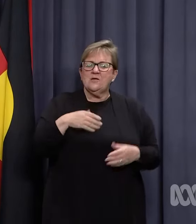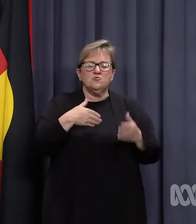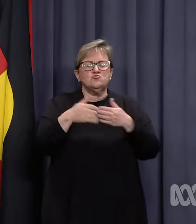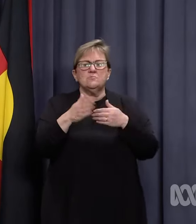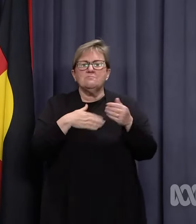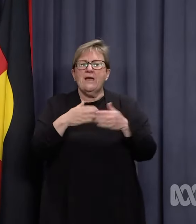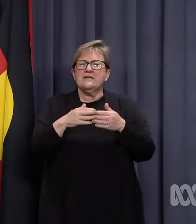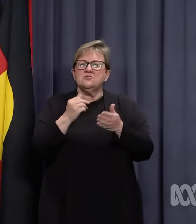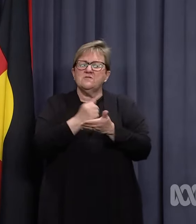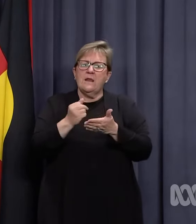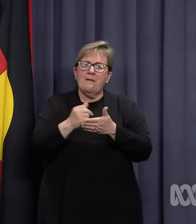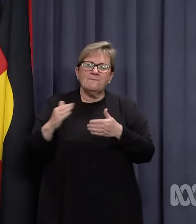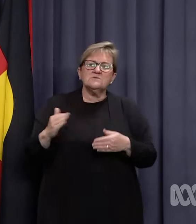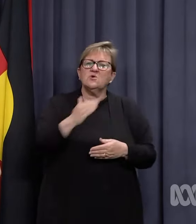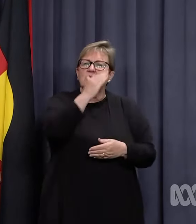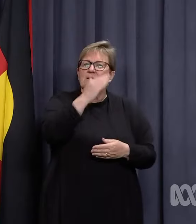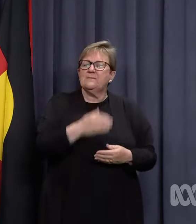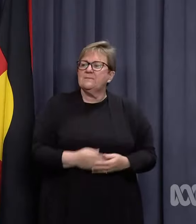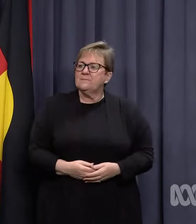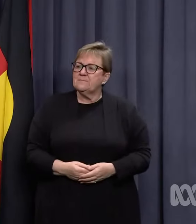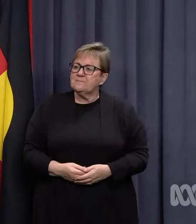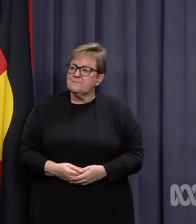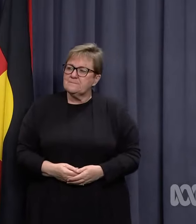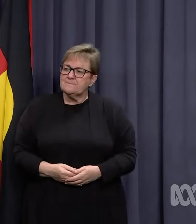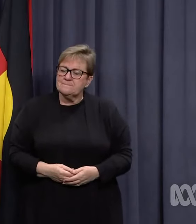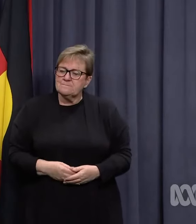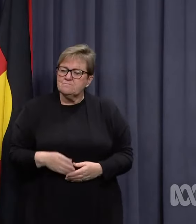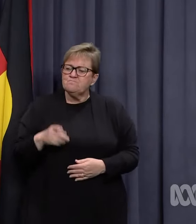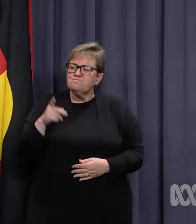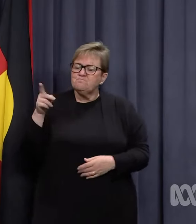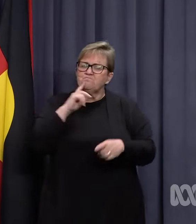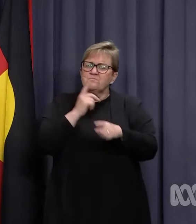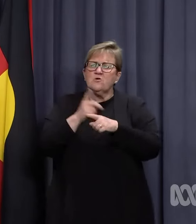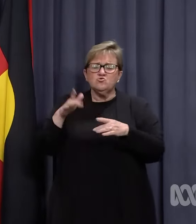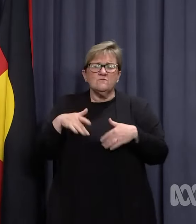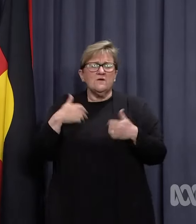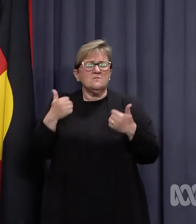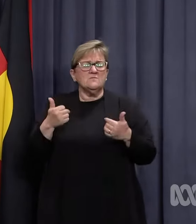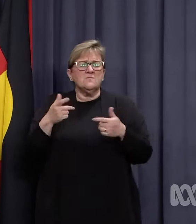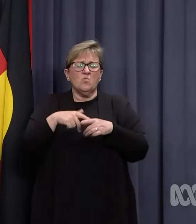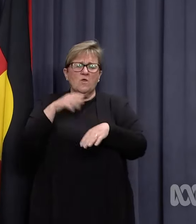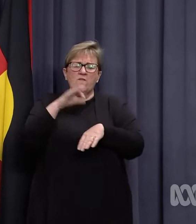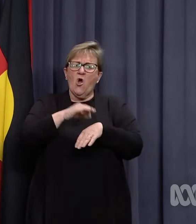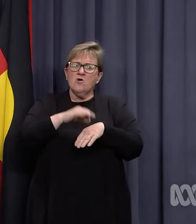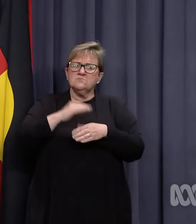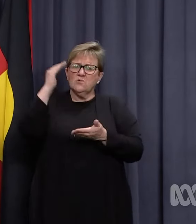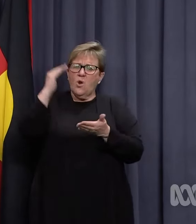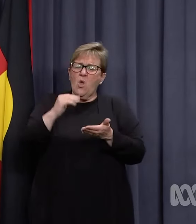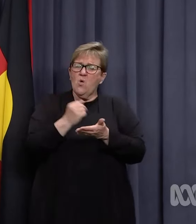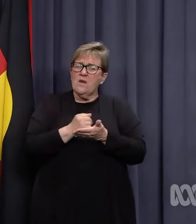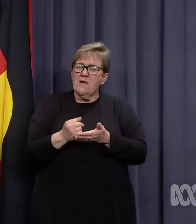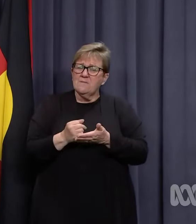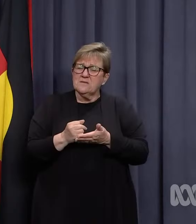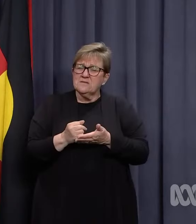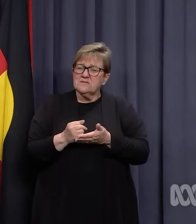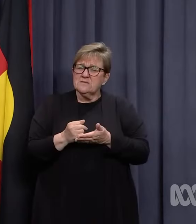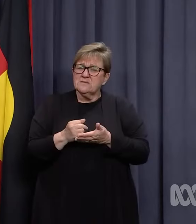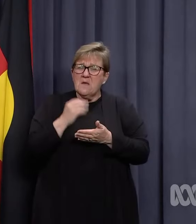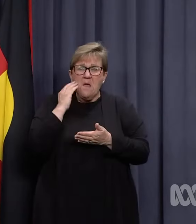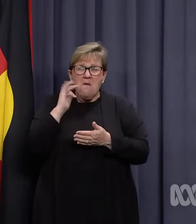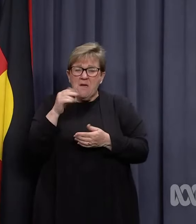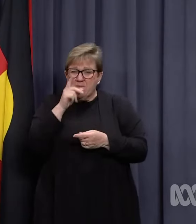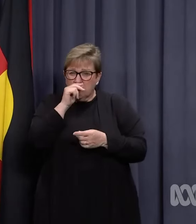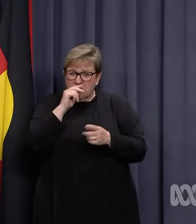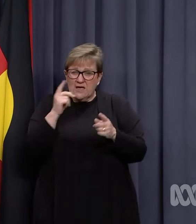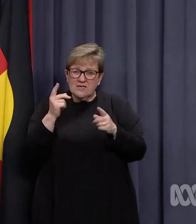to manage these caseloads going forward. Are you encouraged by the relatively low number of hospitalisations in WA? Could that be earlier